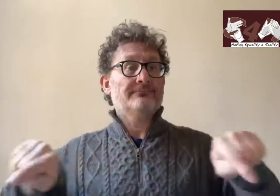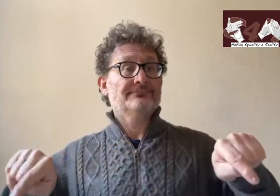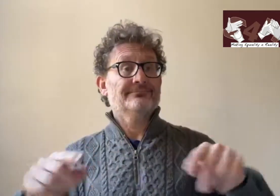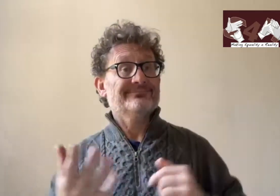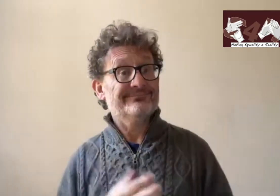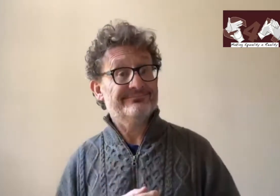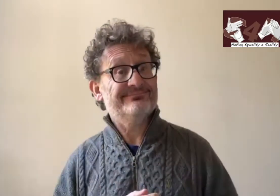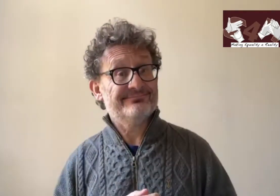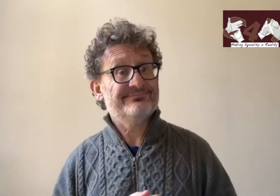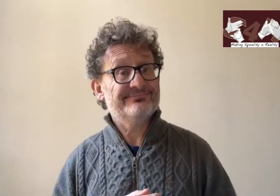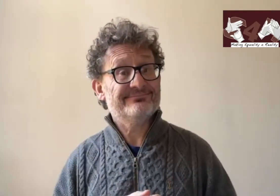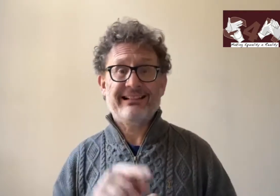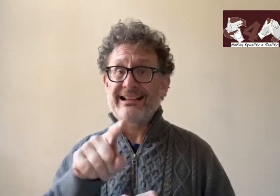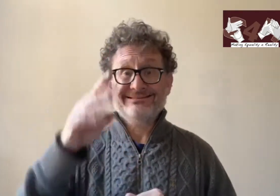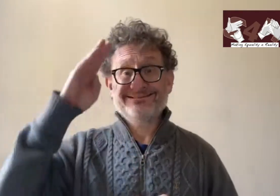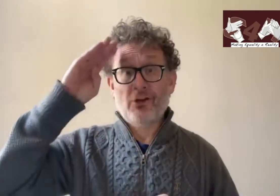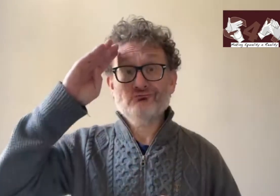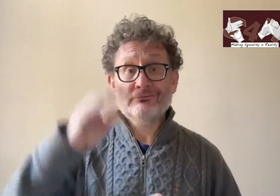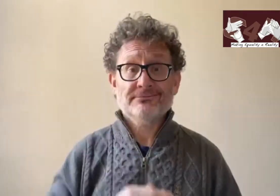some interpreters as a result and that's dangerous.